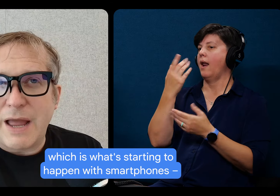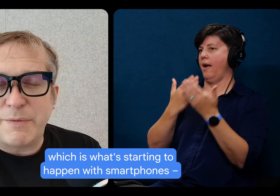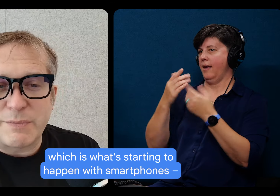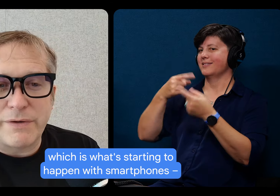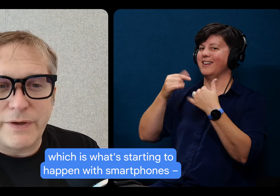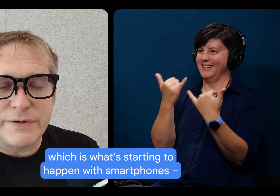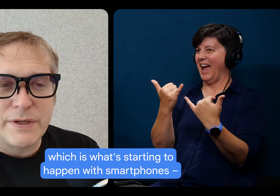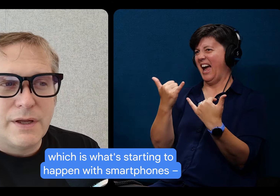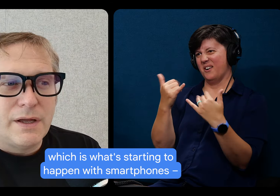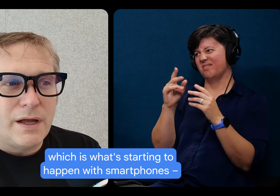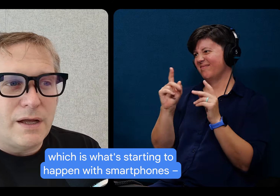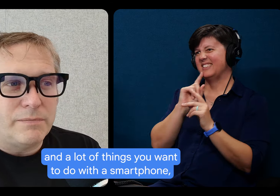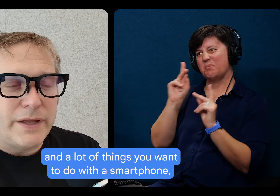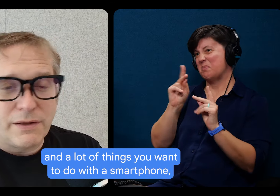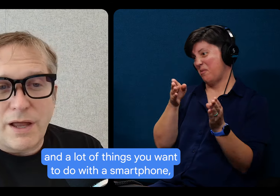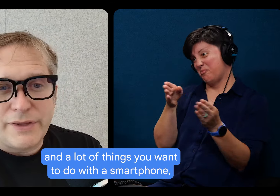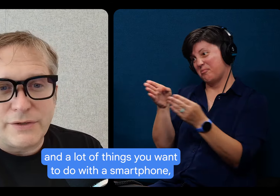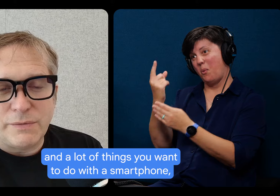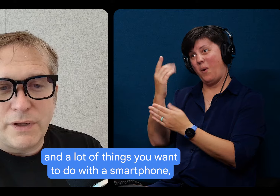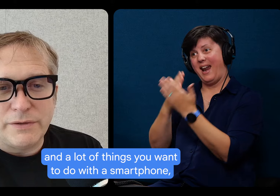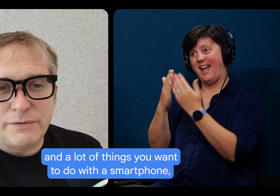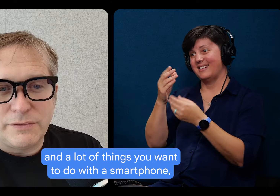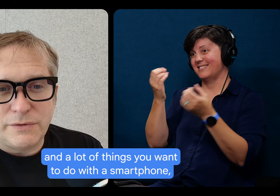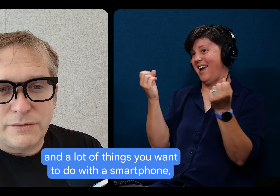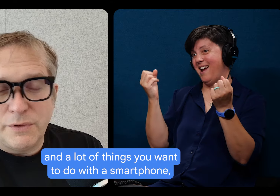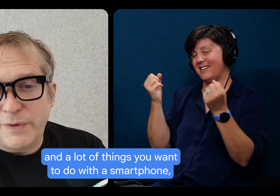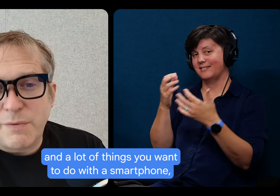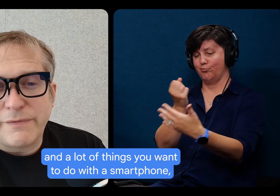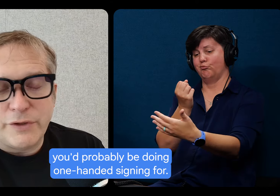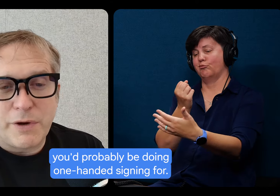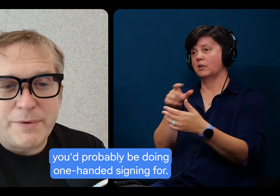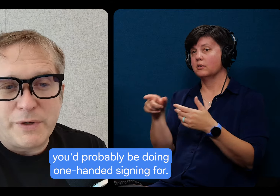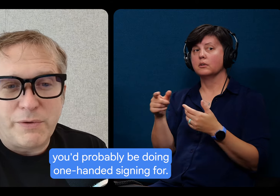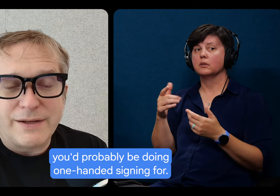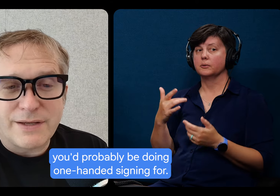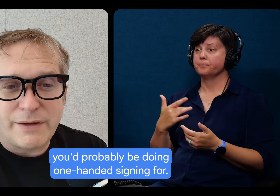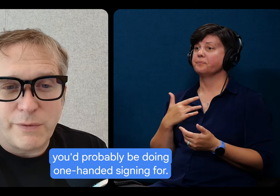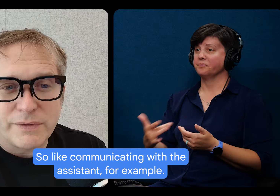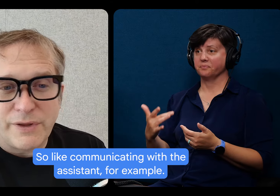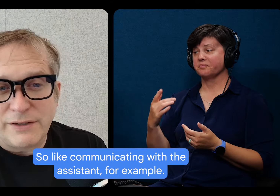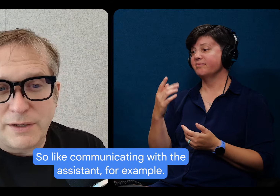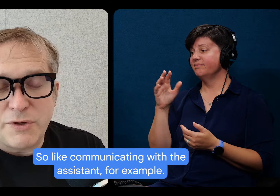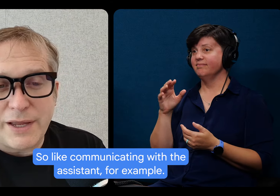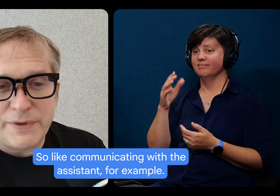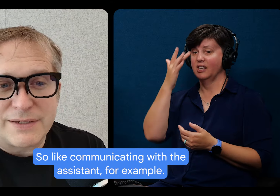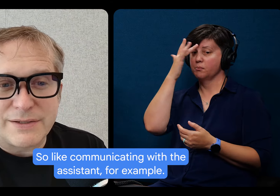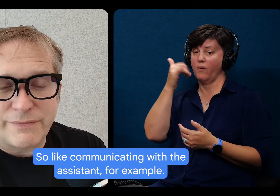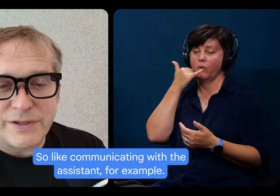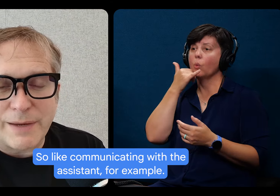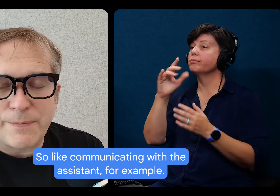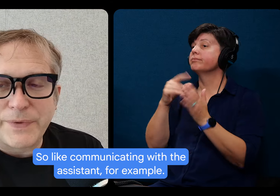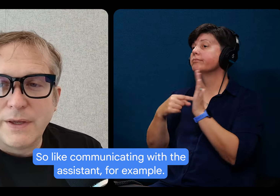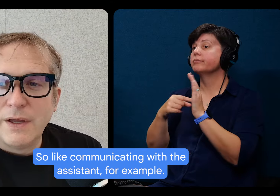starting to happen with smartphones. Um, and a lot of things you want to do with a smartphone, you probably doing one handed signing for. So like communicating with the